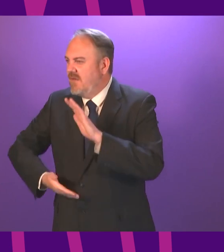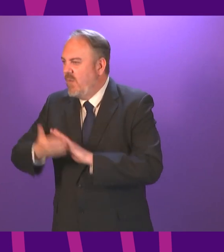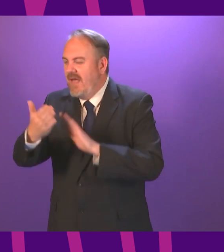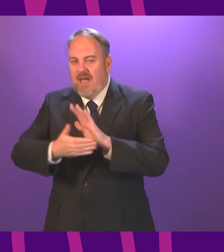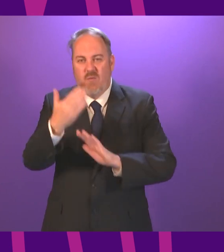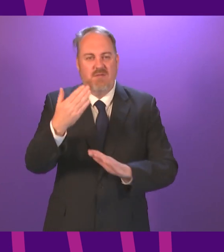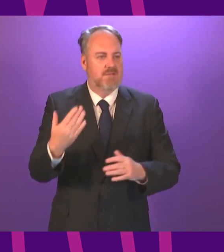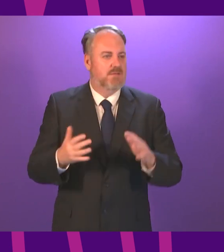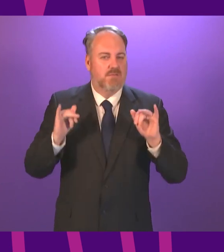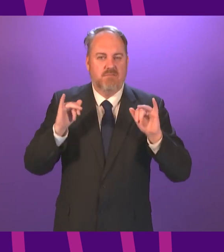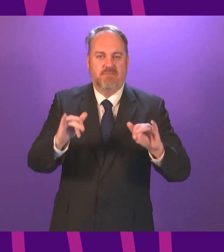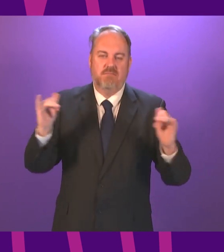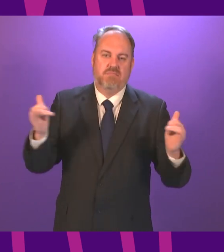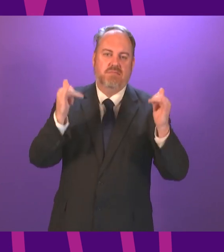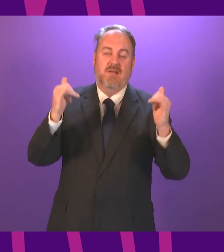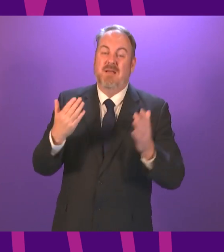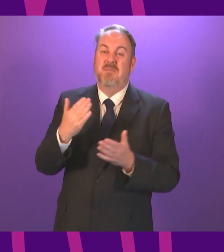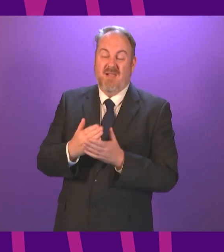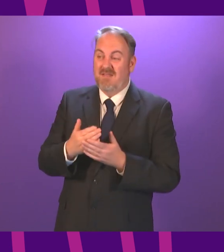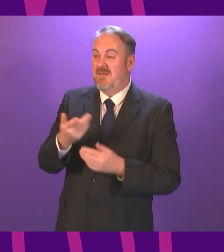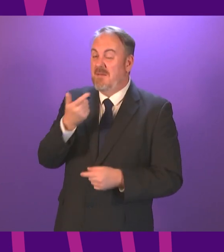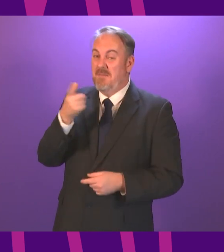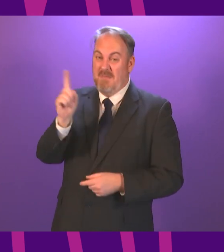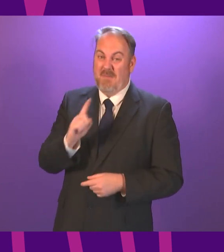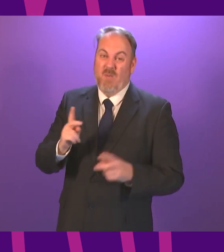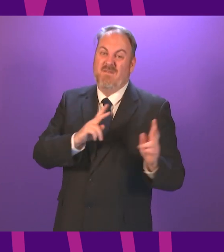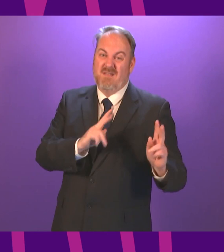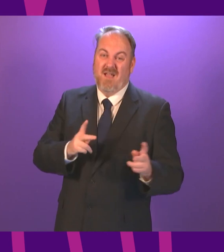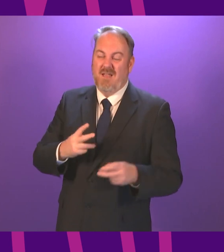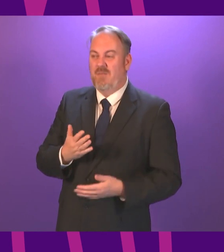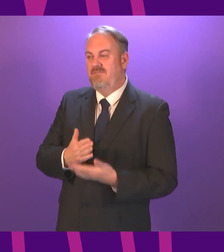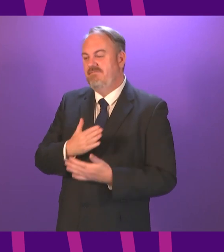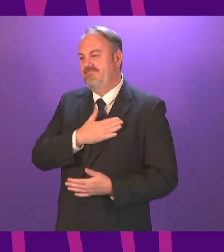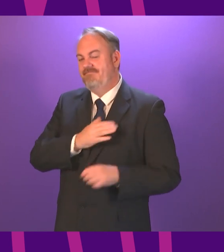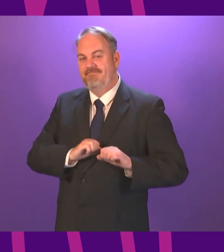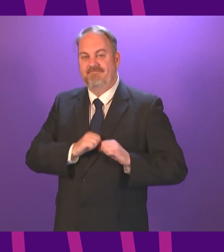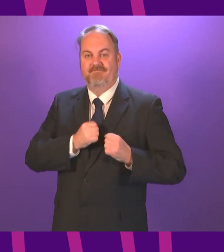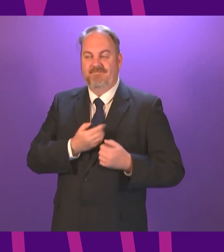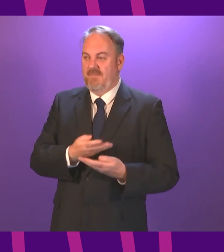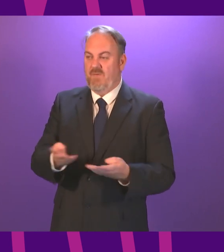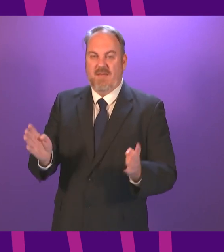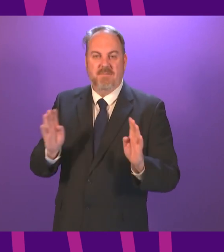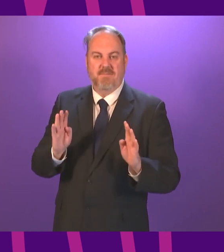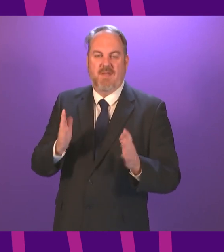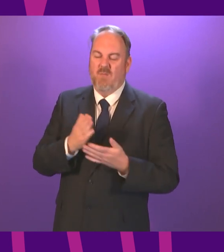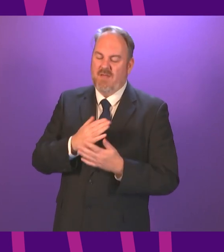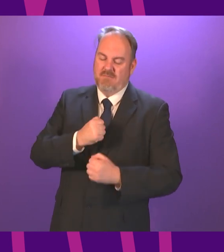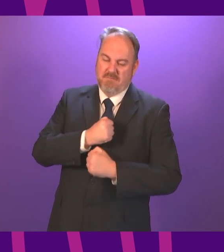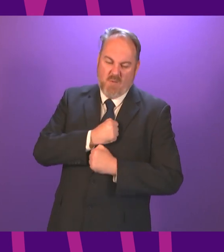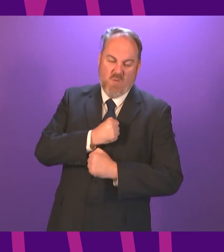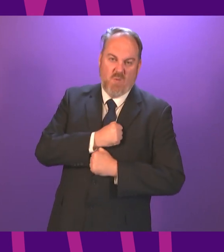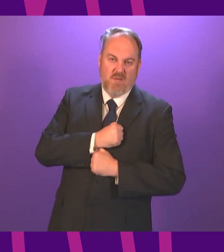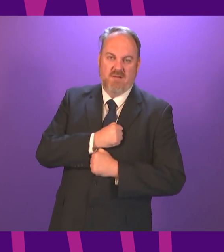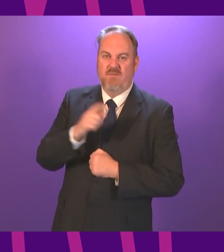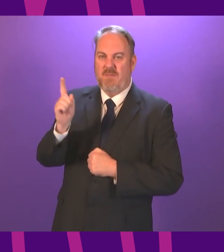missing those who have been lost. Covid has robbed us of our ability to live our lives to mourn those who have